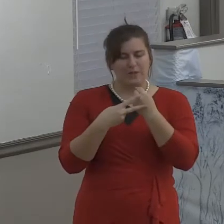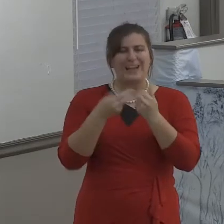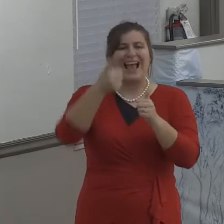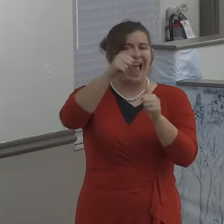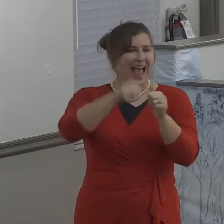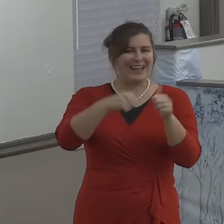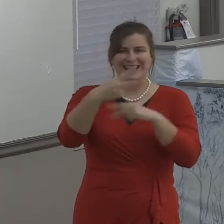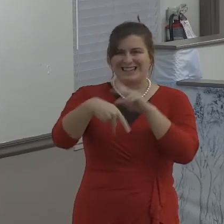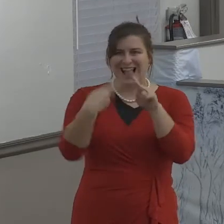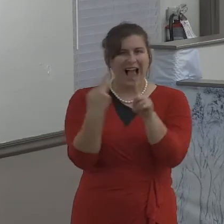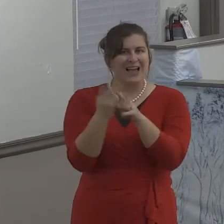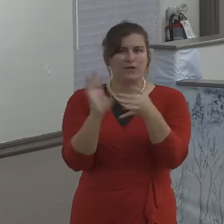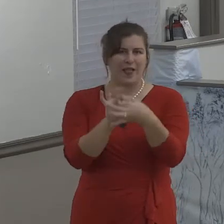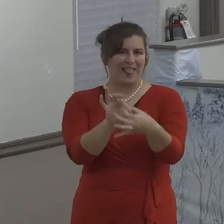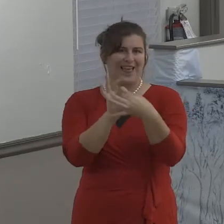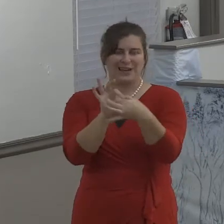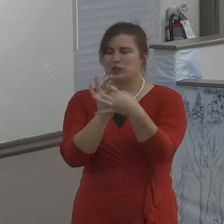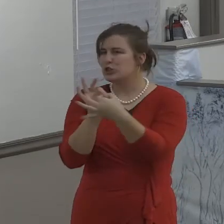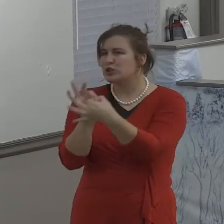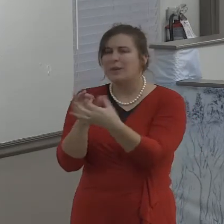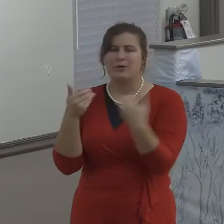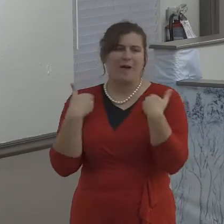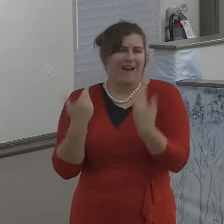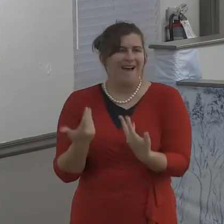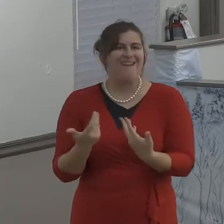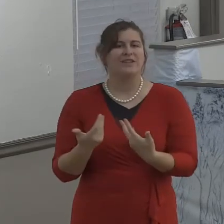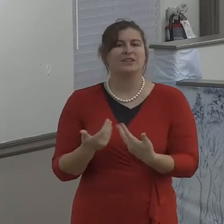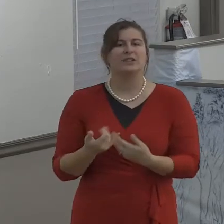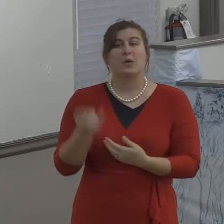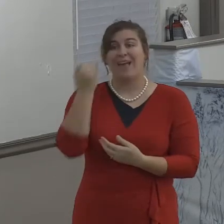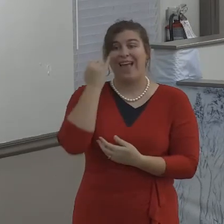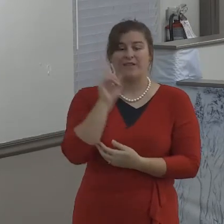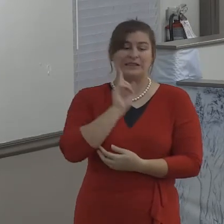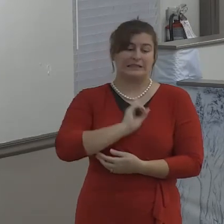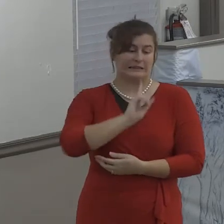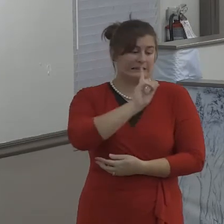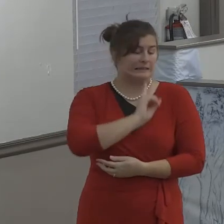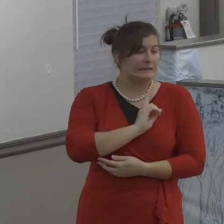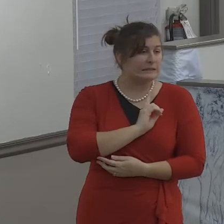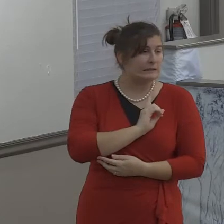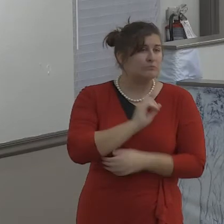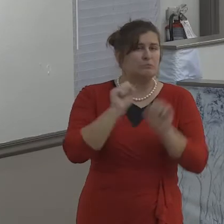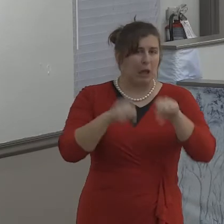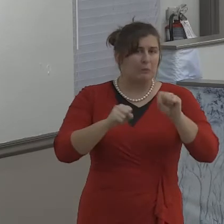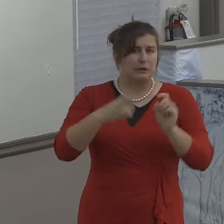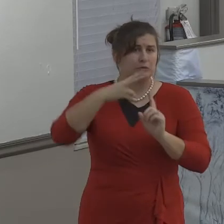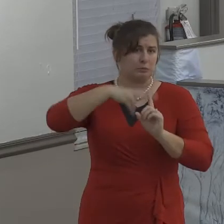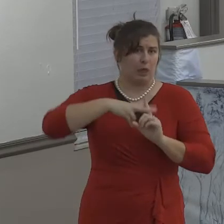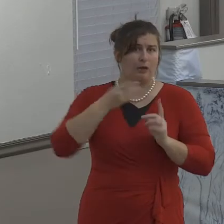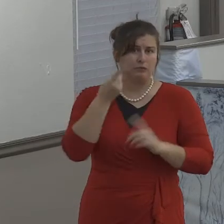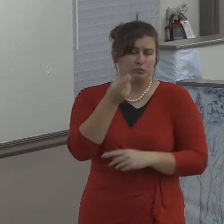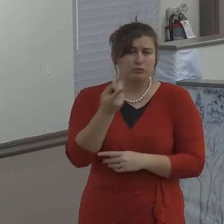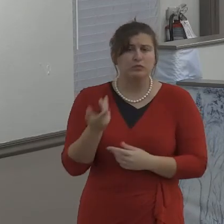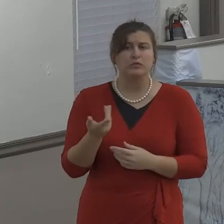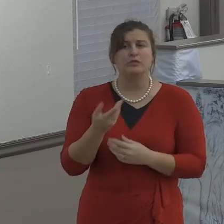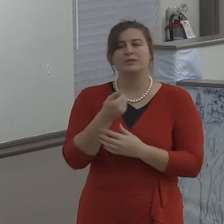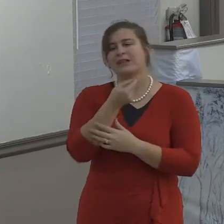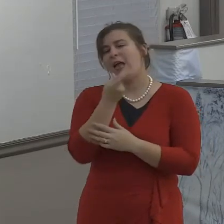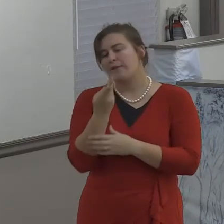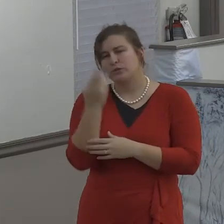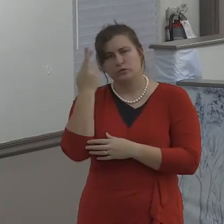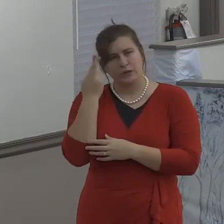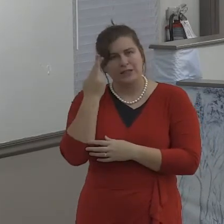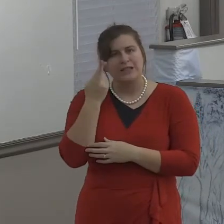by all means, this is applicable because everybody wants to have their marriage preserved.